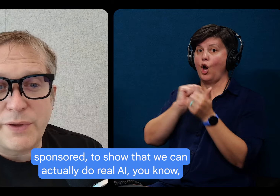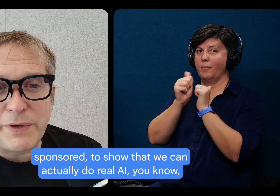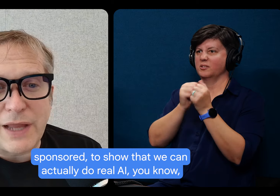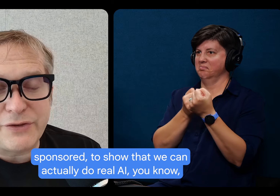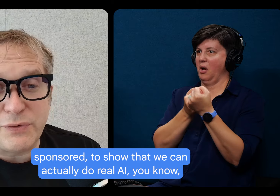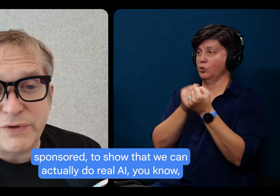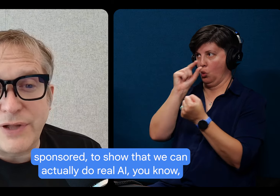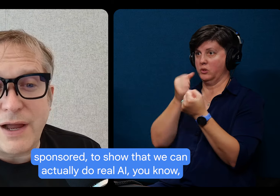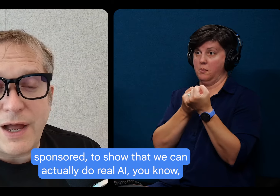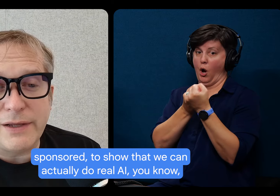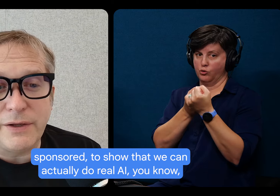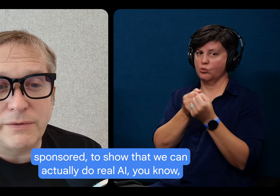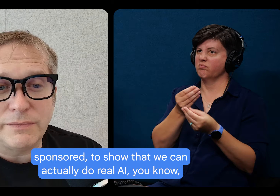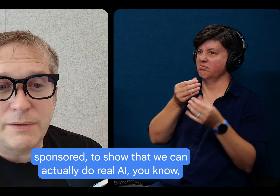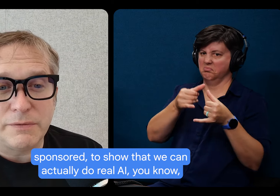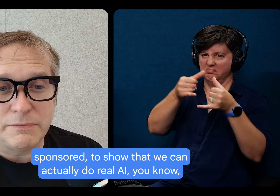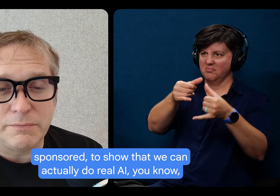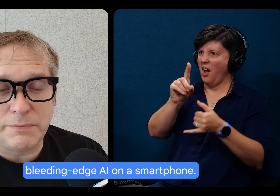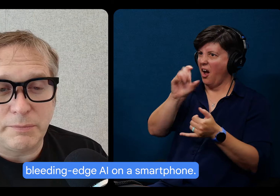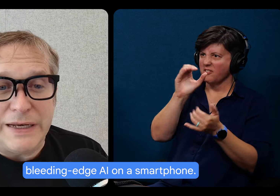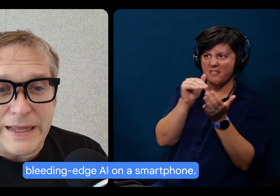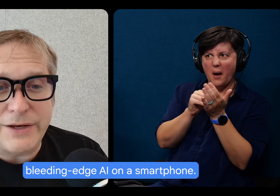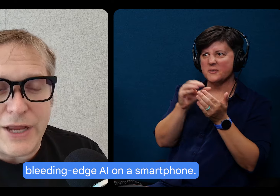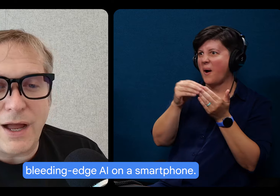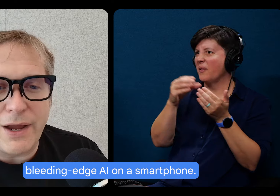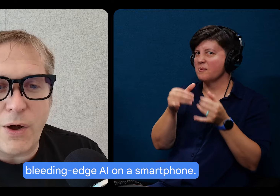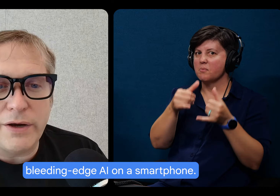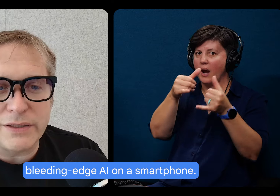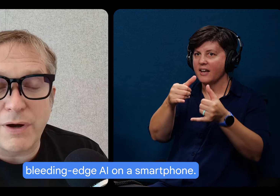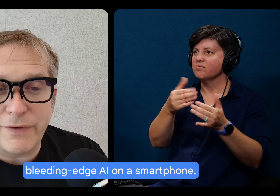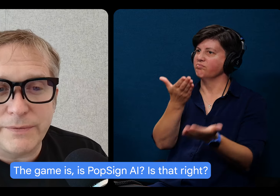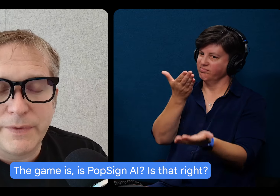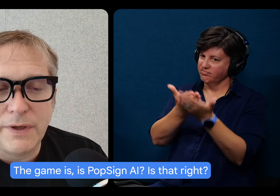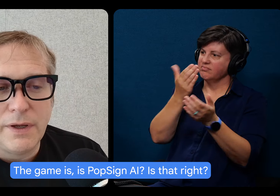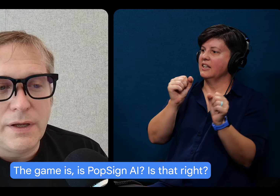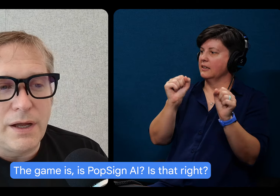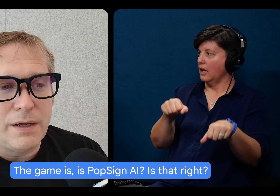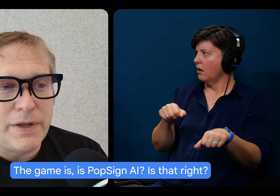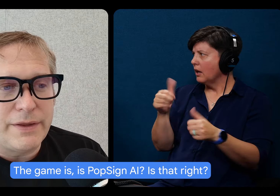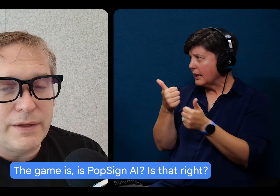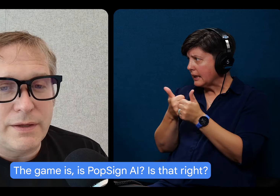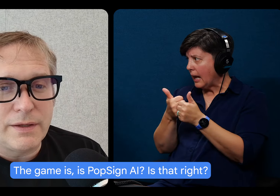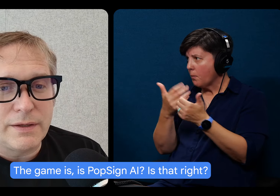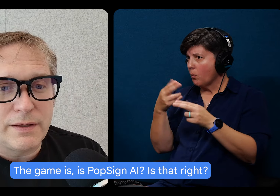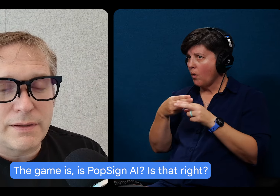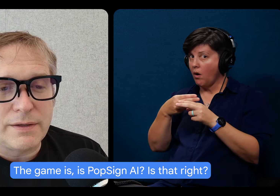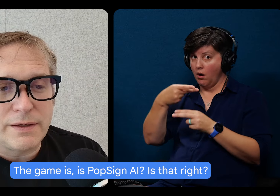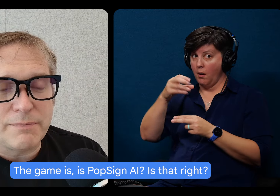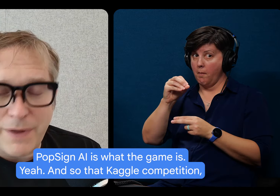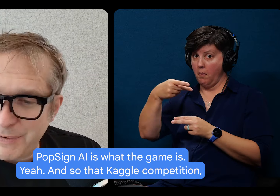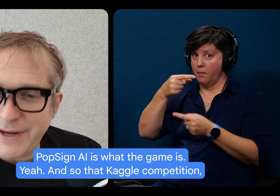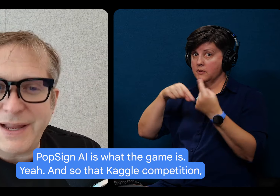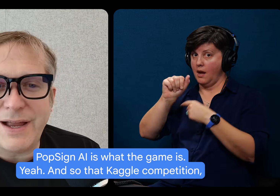show that we can actually do real AI, you know, uh, bleeding edge AI on a smartphone. And the game is, is pop sign AI, is that right?